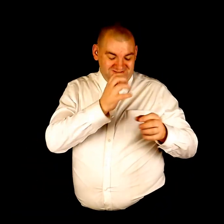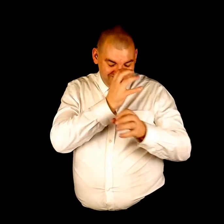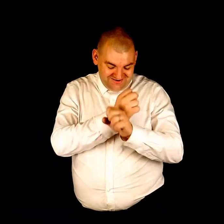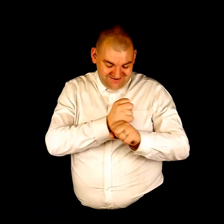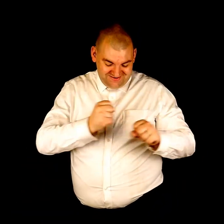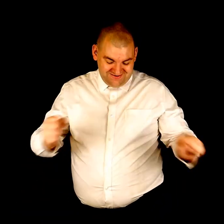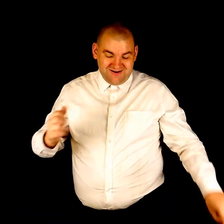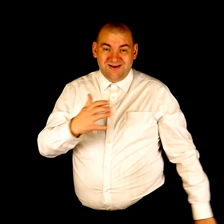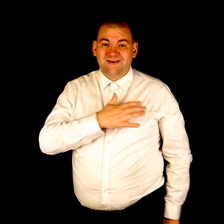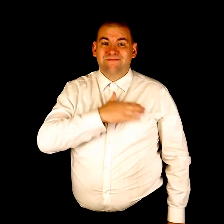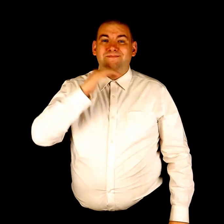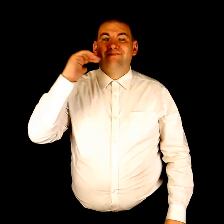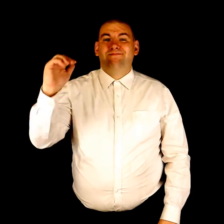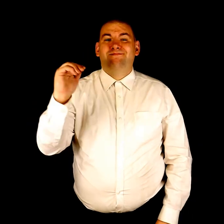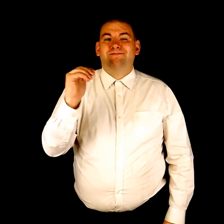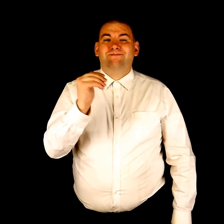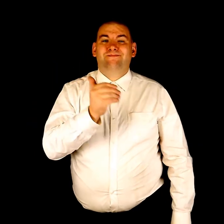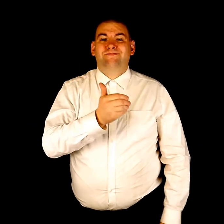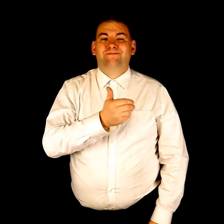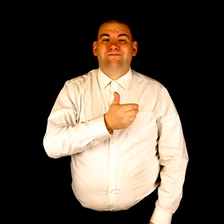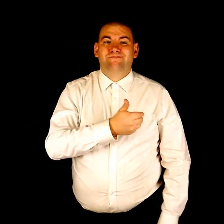moment He saved my soul